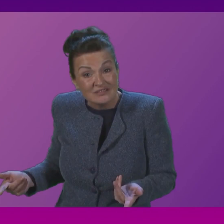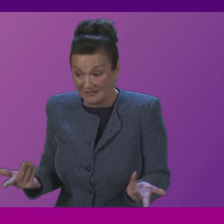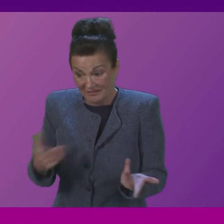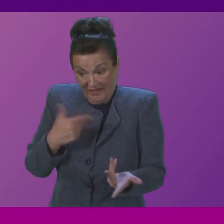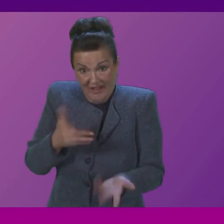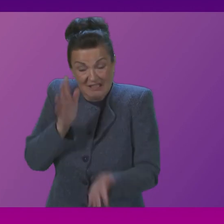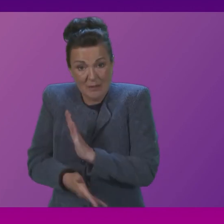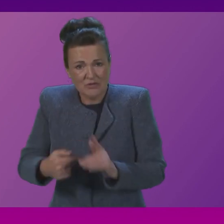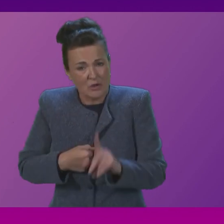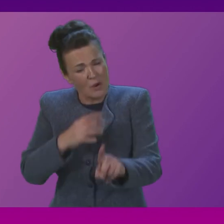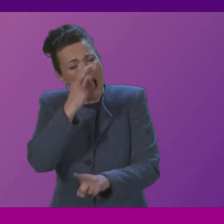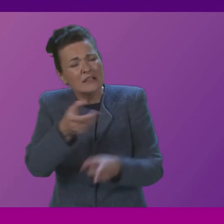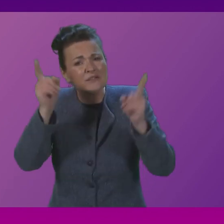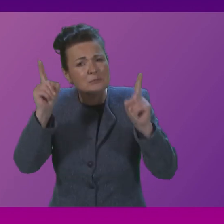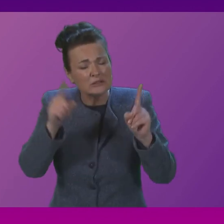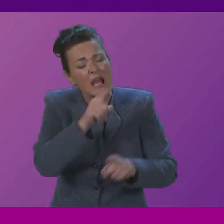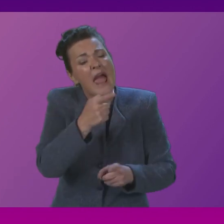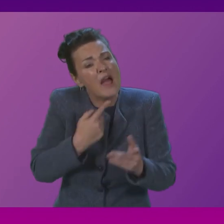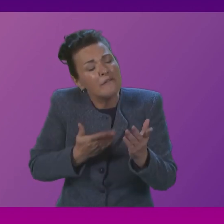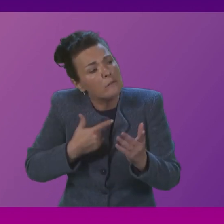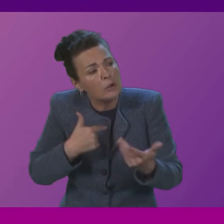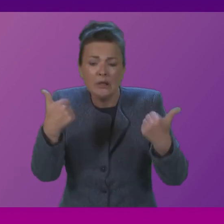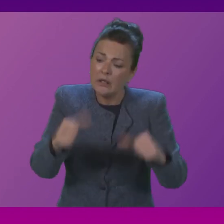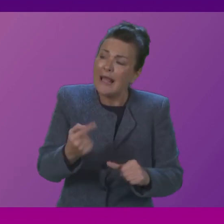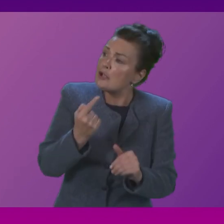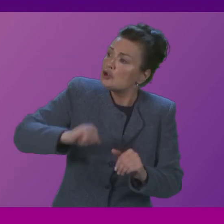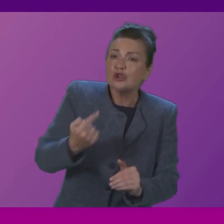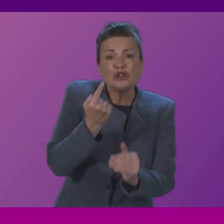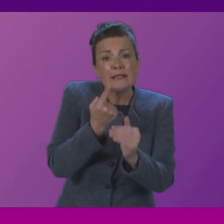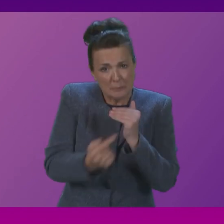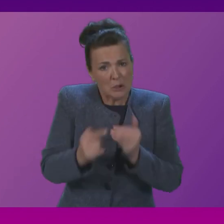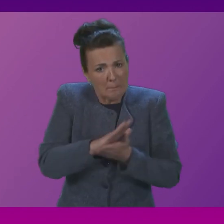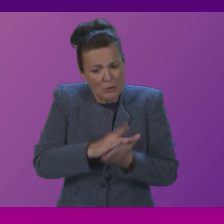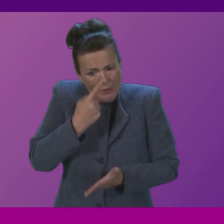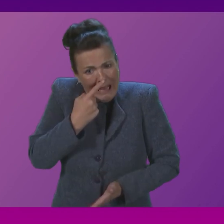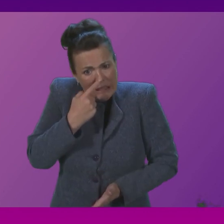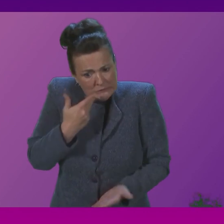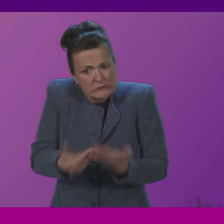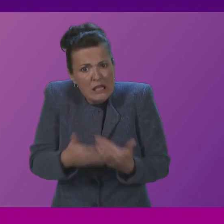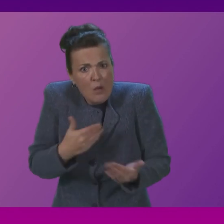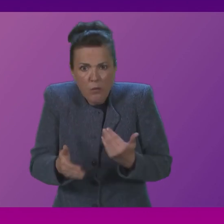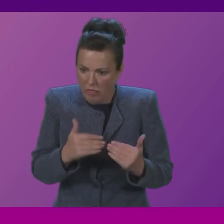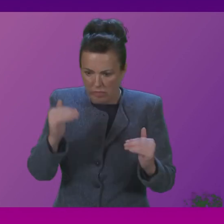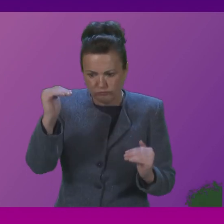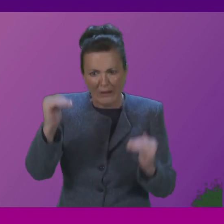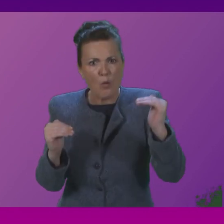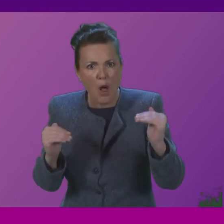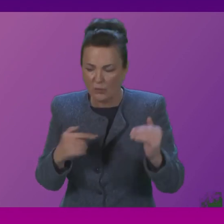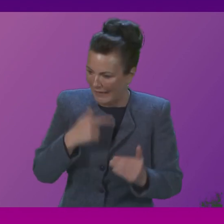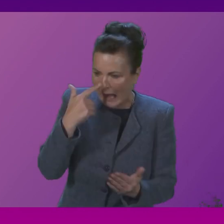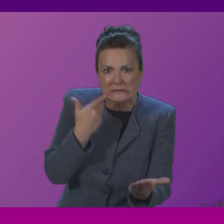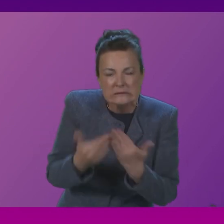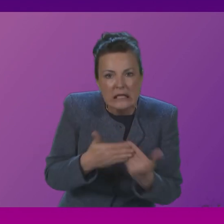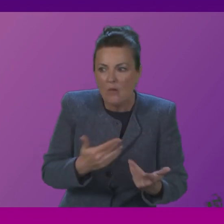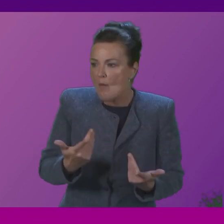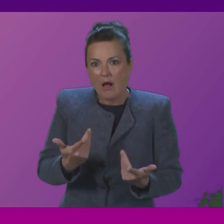that we can truly address wage inequality providing an opportunity to embed equality principles in our labour laws and